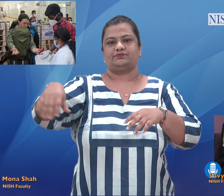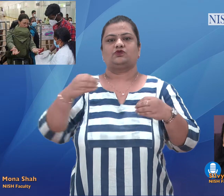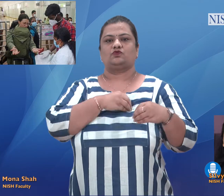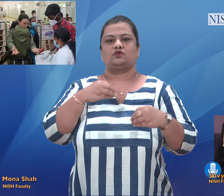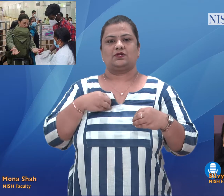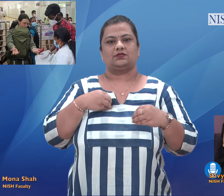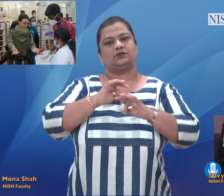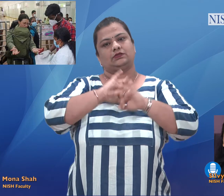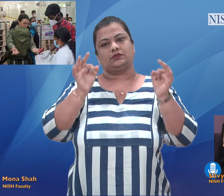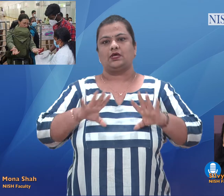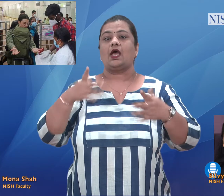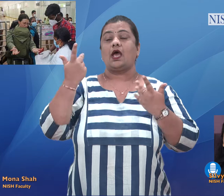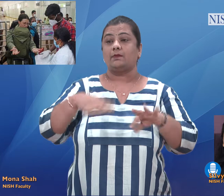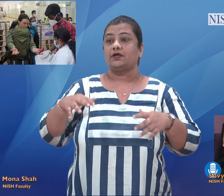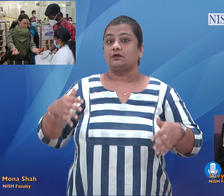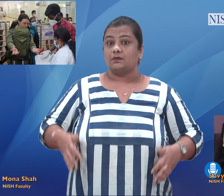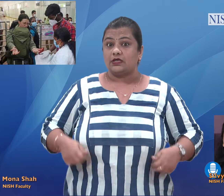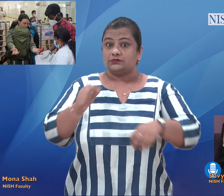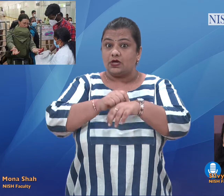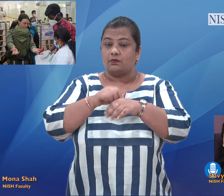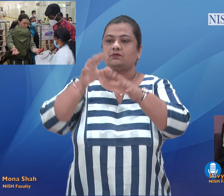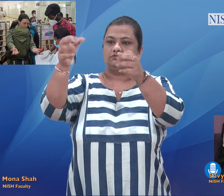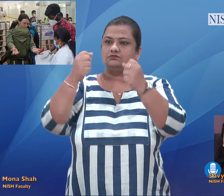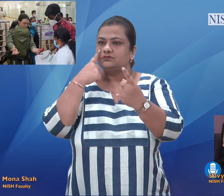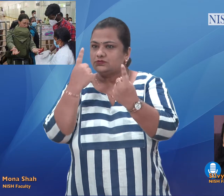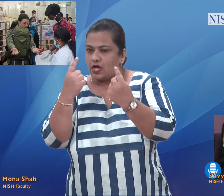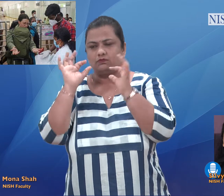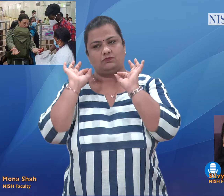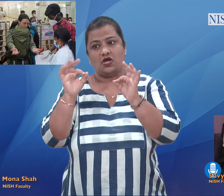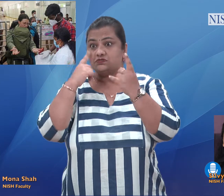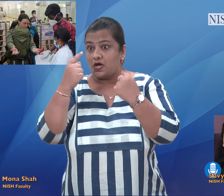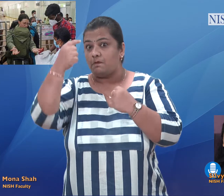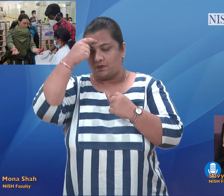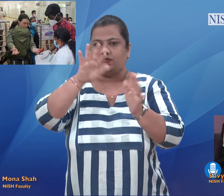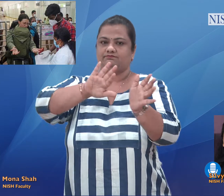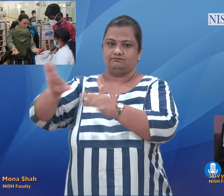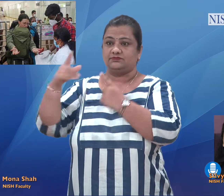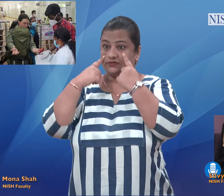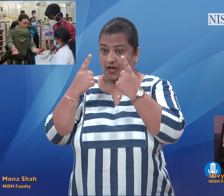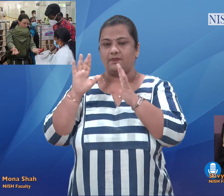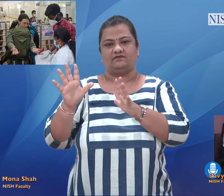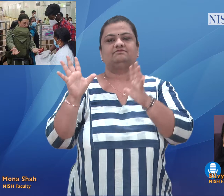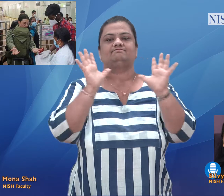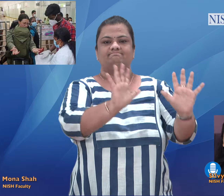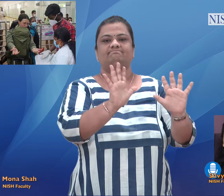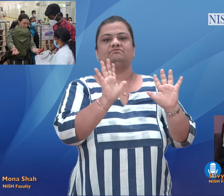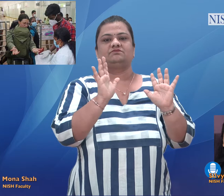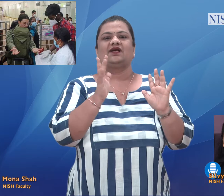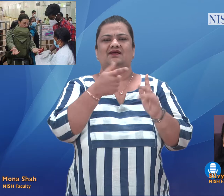whom monkeypox has been confirmed. The health department will deploy trained health workers at the help desks to guide